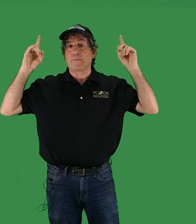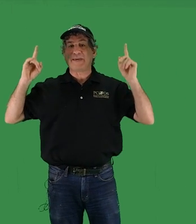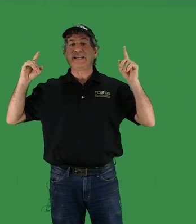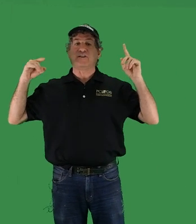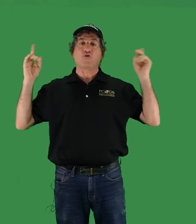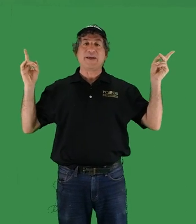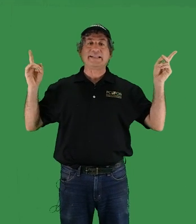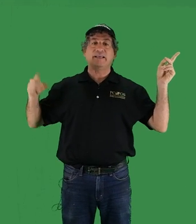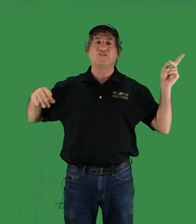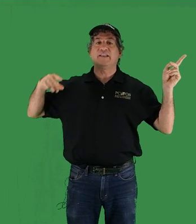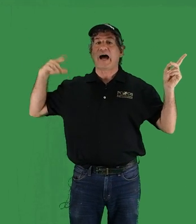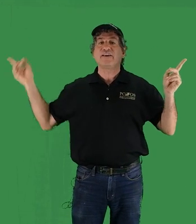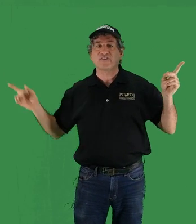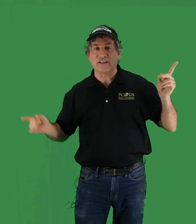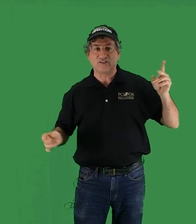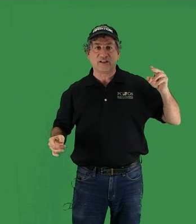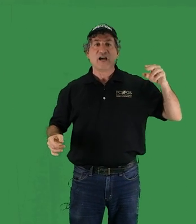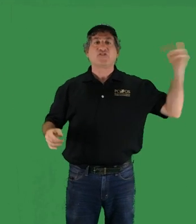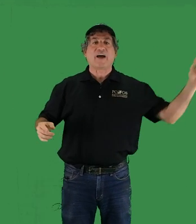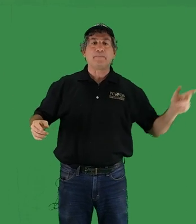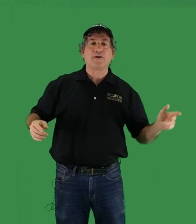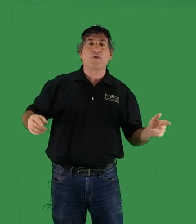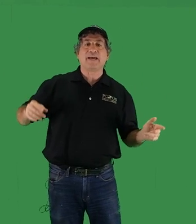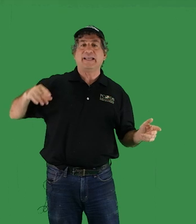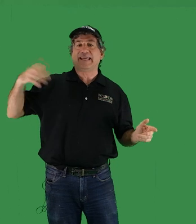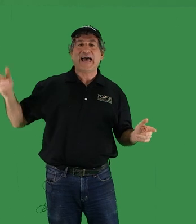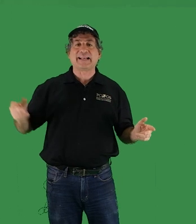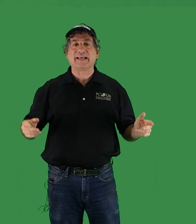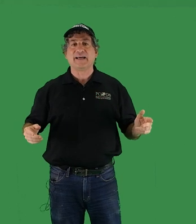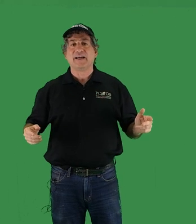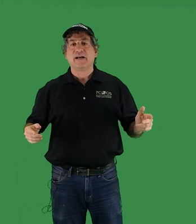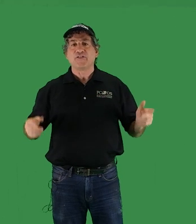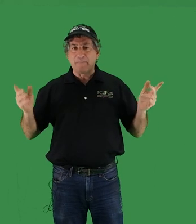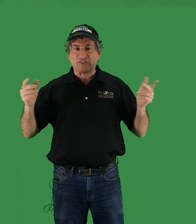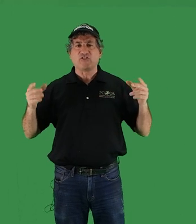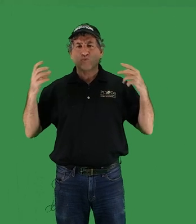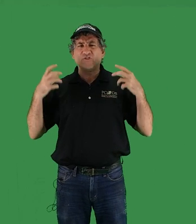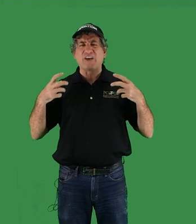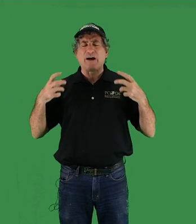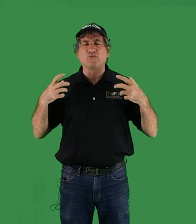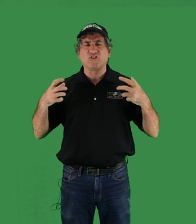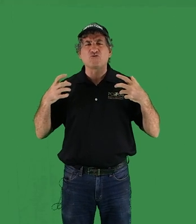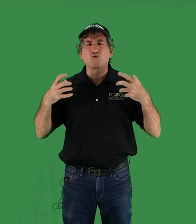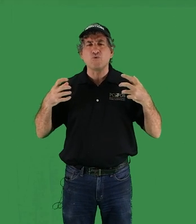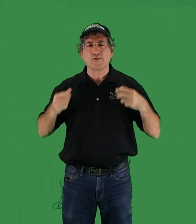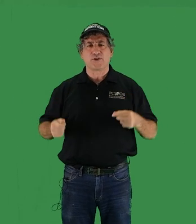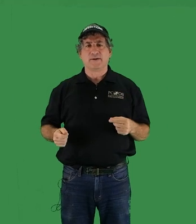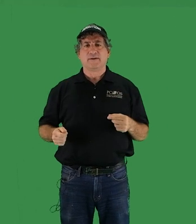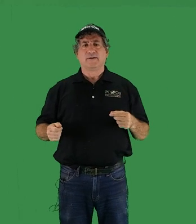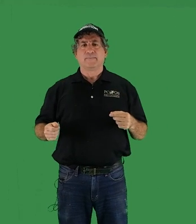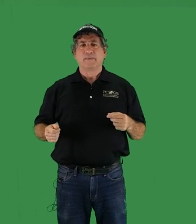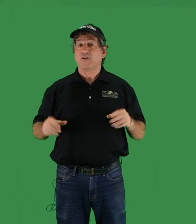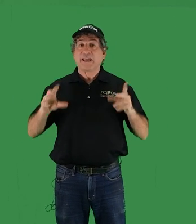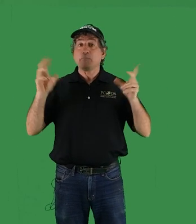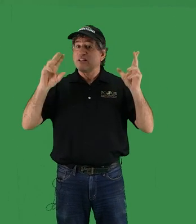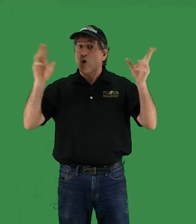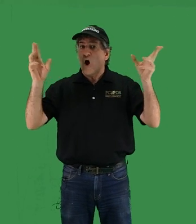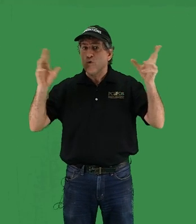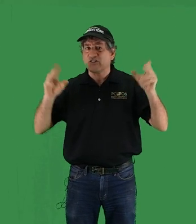repeated in Greenland and Iceland and Siberia and Canada, the message resounds as truth. There can be no hoax